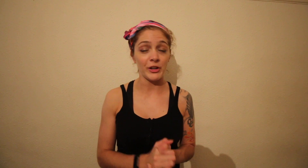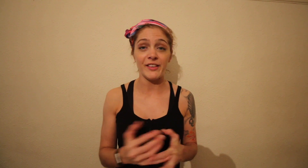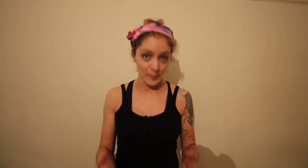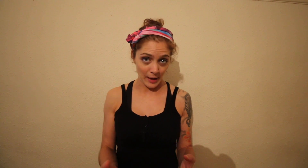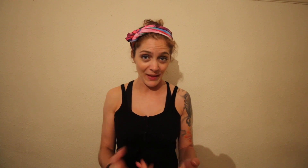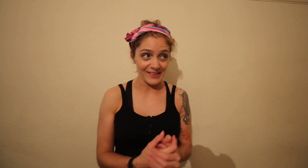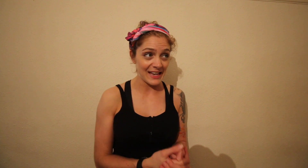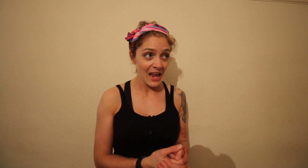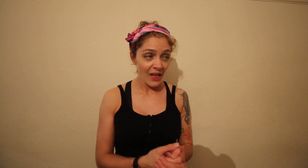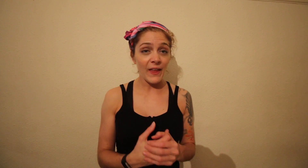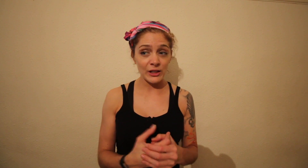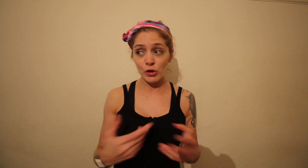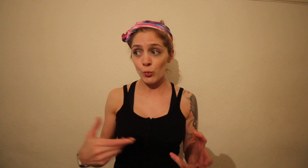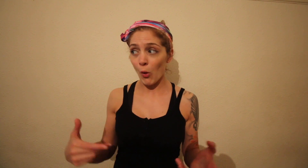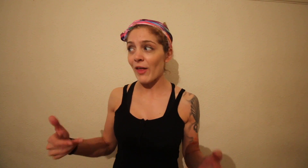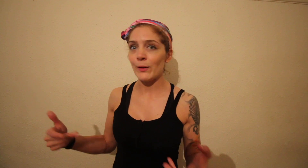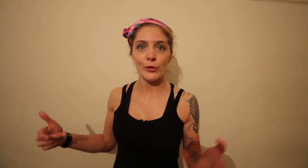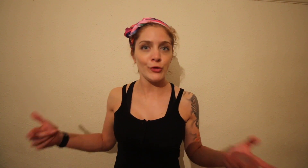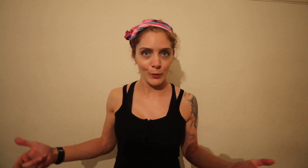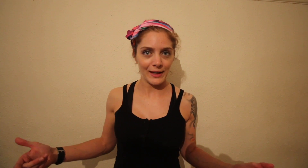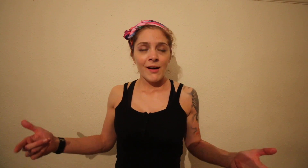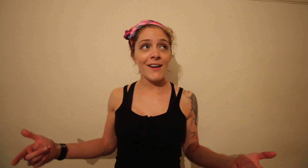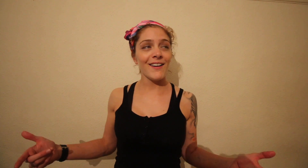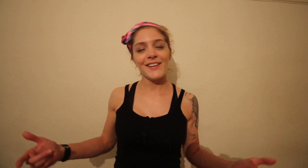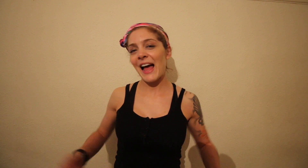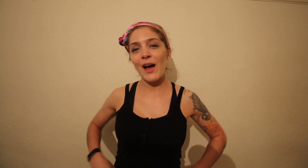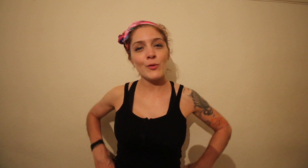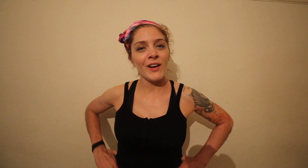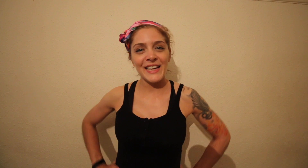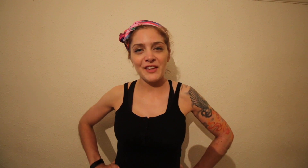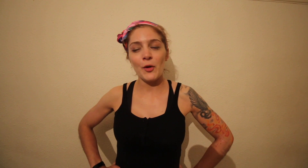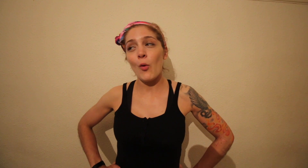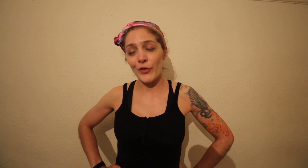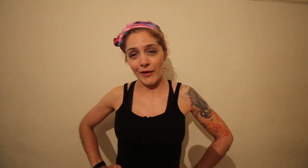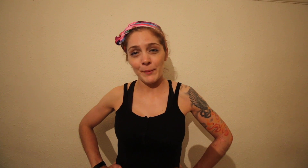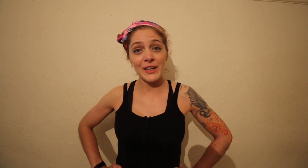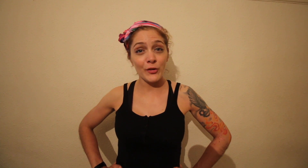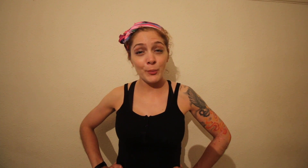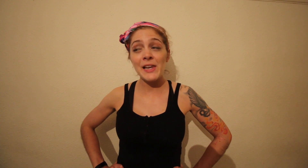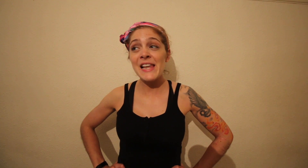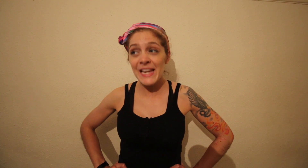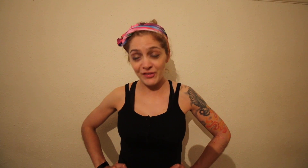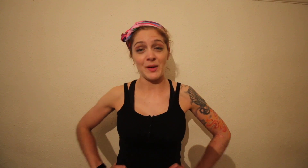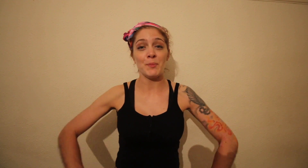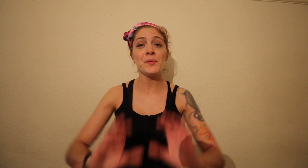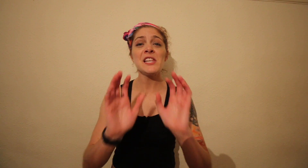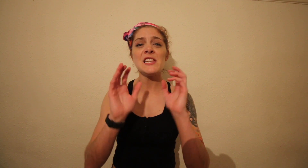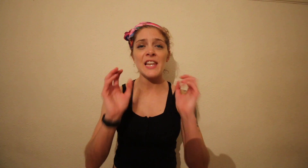pretty similar, as in they knew what they were doing. Oh, how naive was I? Because believe me, believe